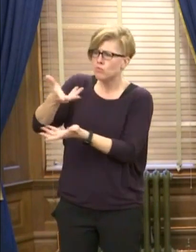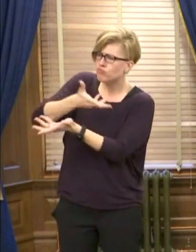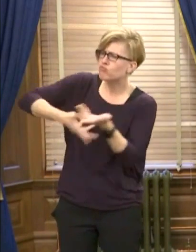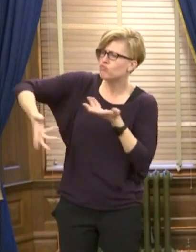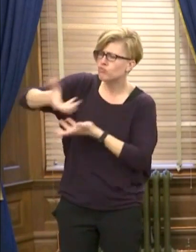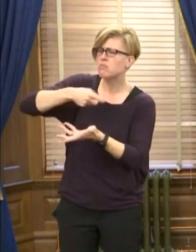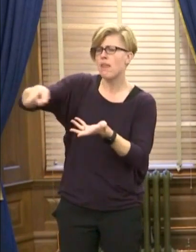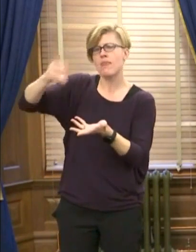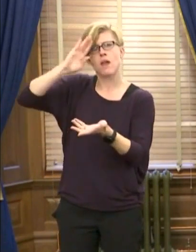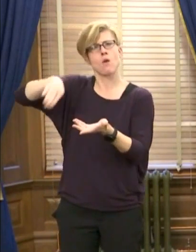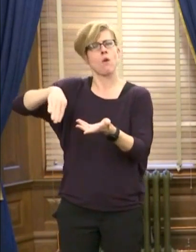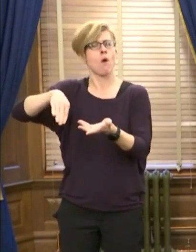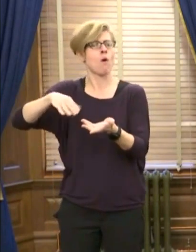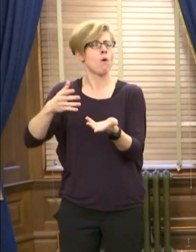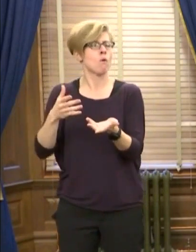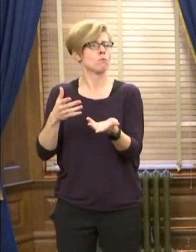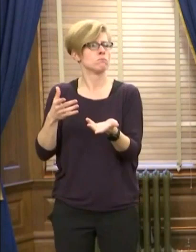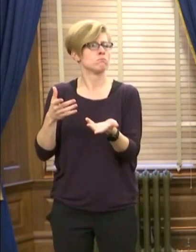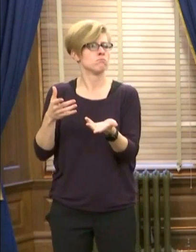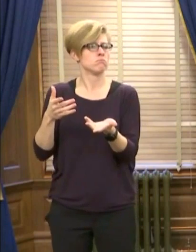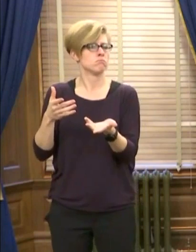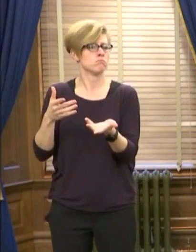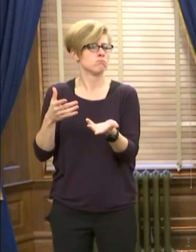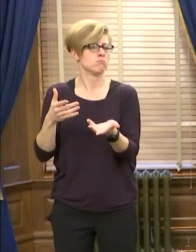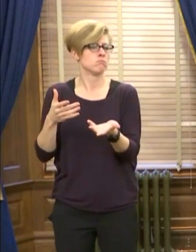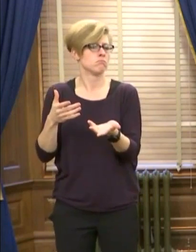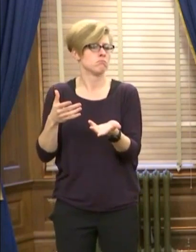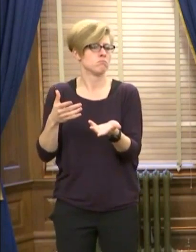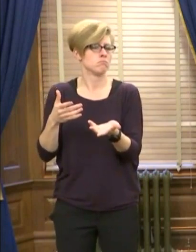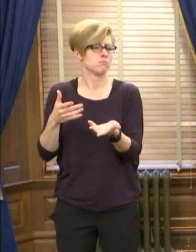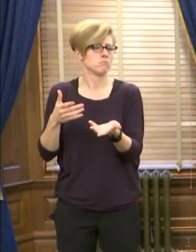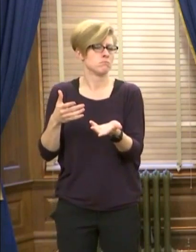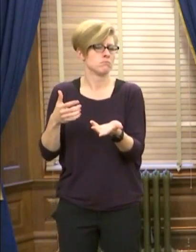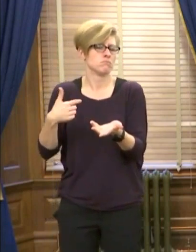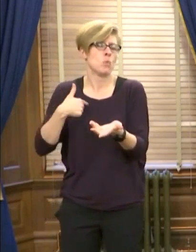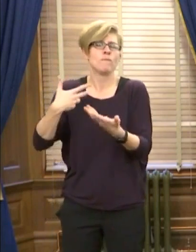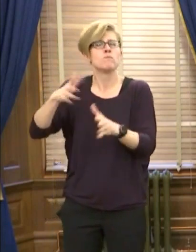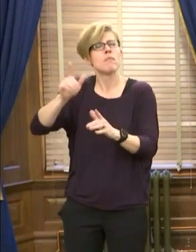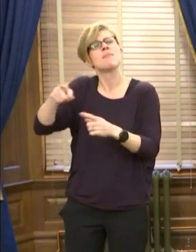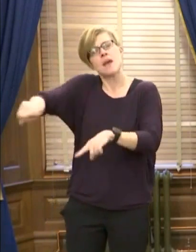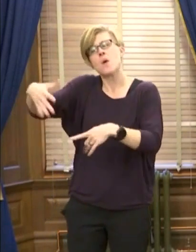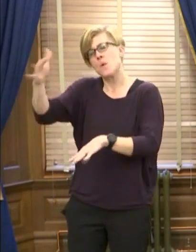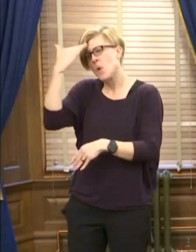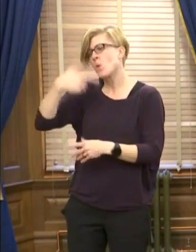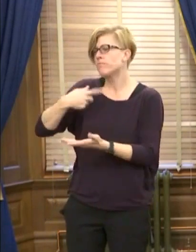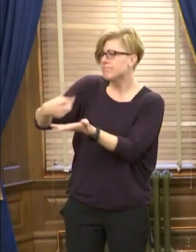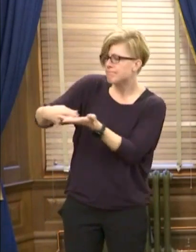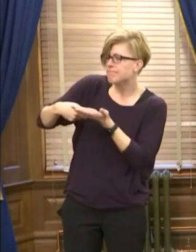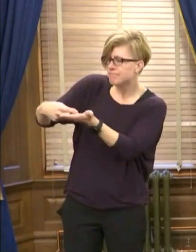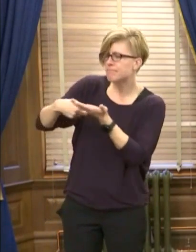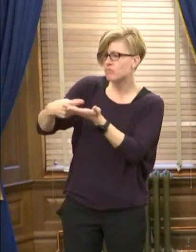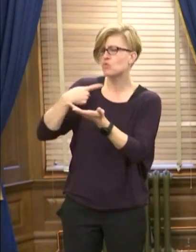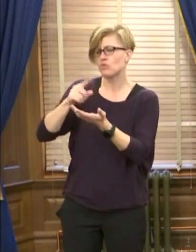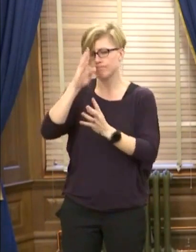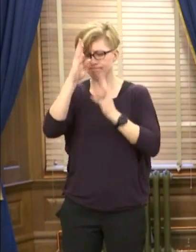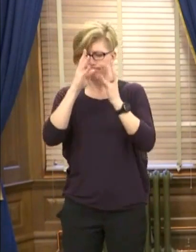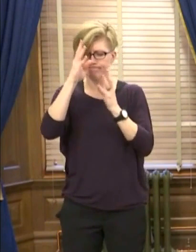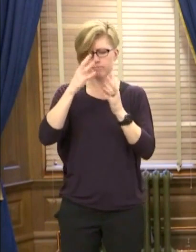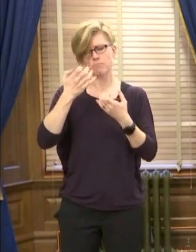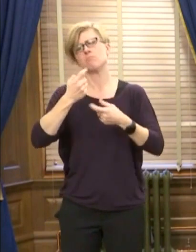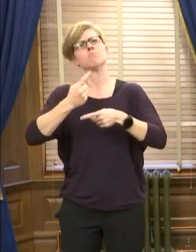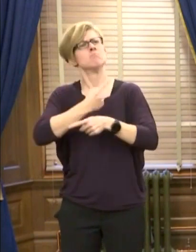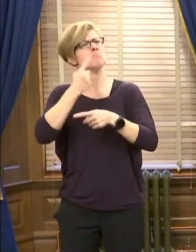So they know, you know, that, well, we've just been working with them to come up with a reasonable,